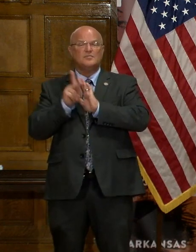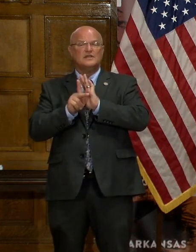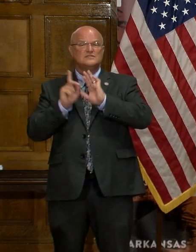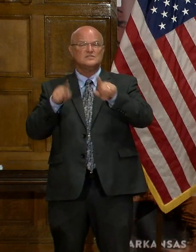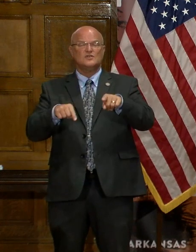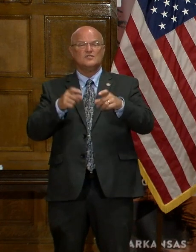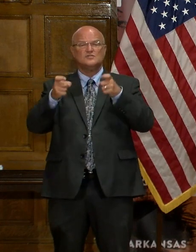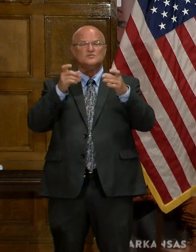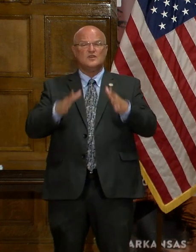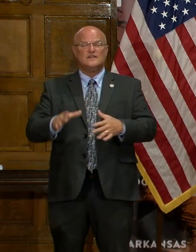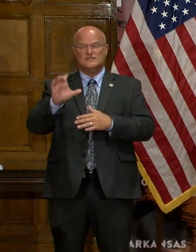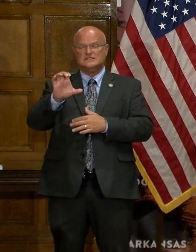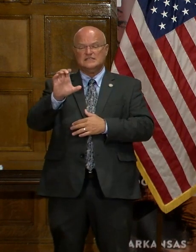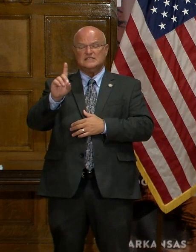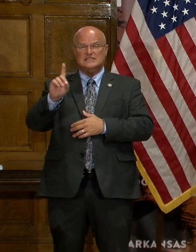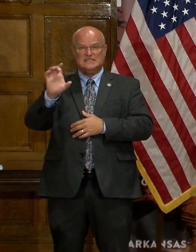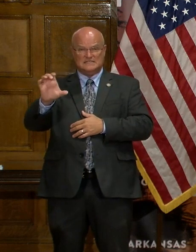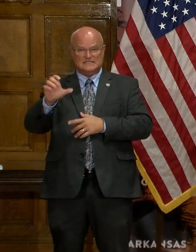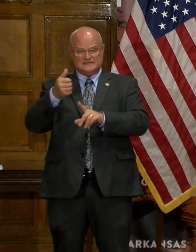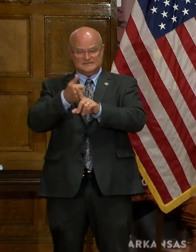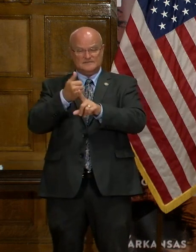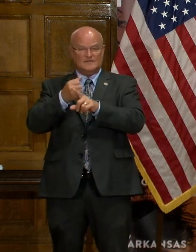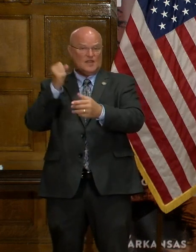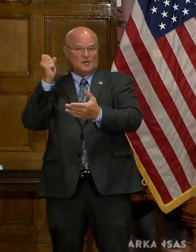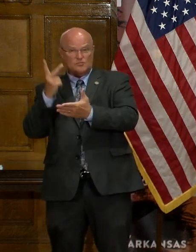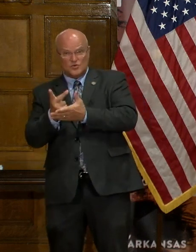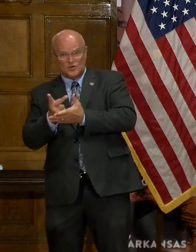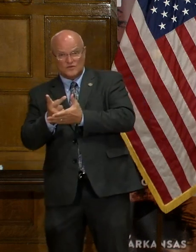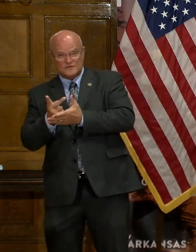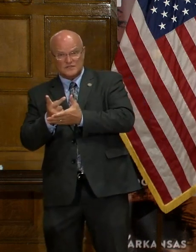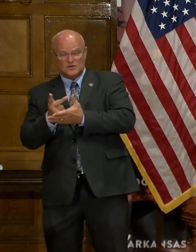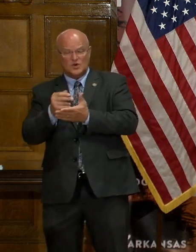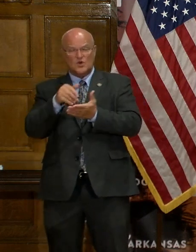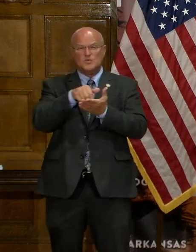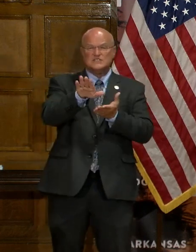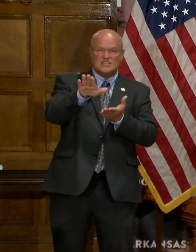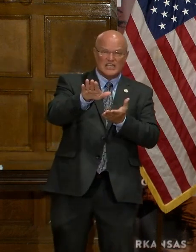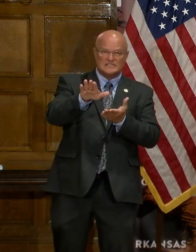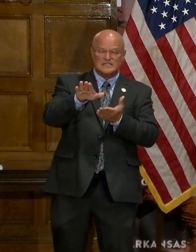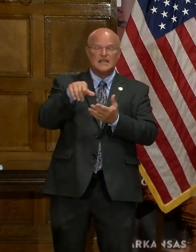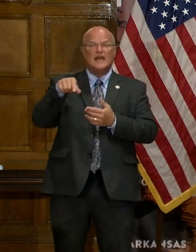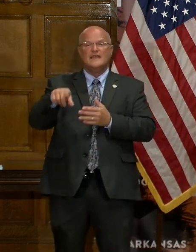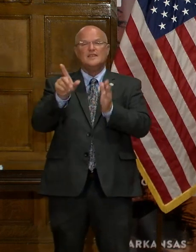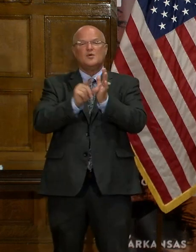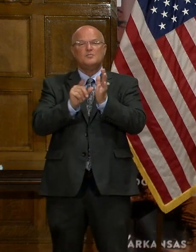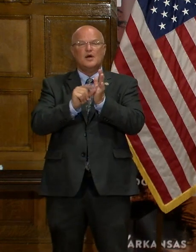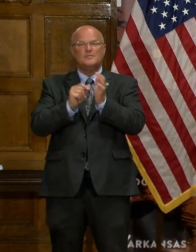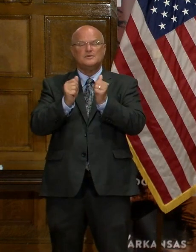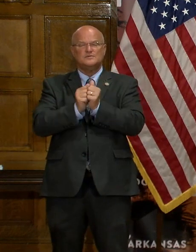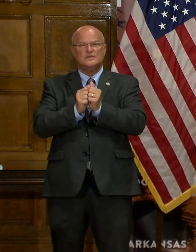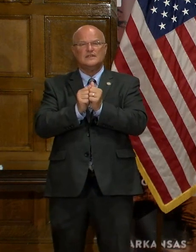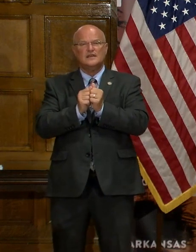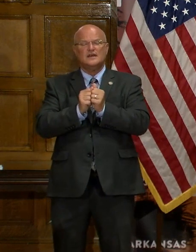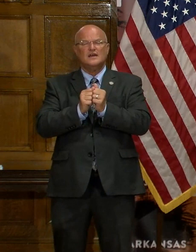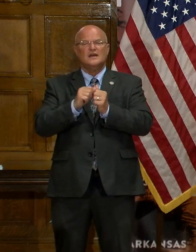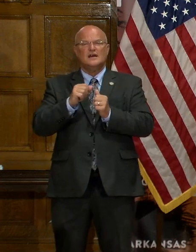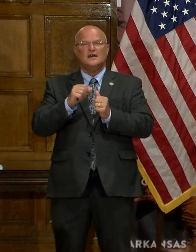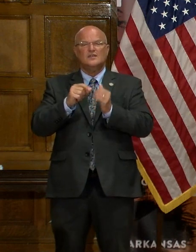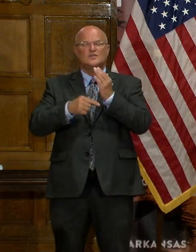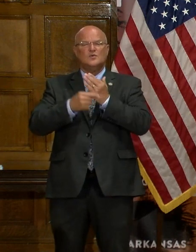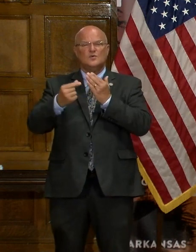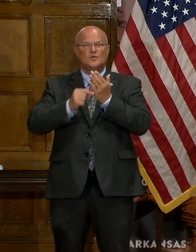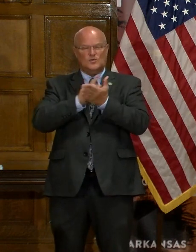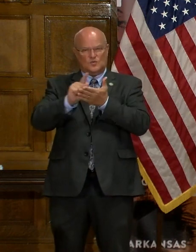director of the CDC, who then either approves of them or rejects them. And they are published in the morbidity and mortality weekly